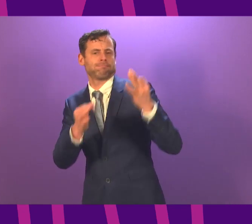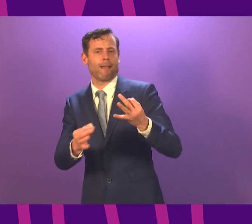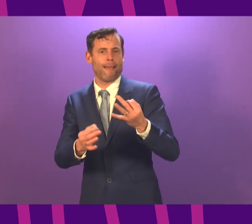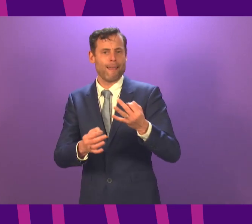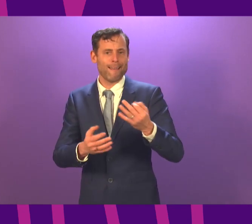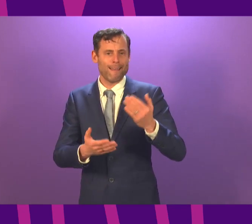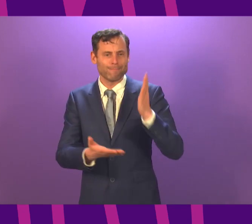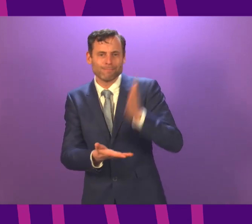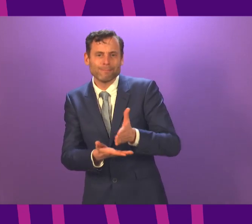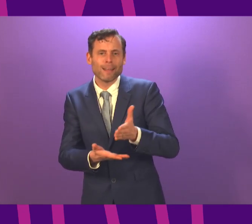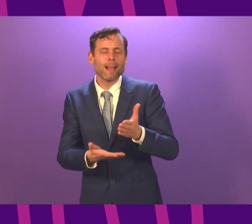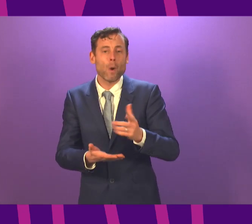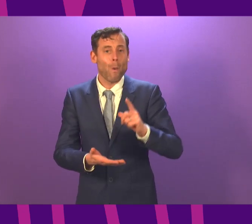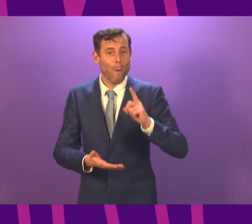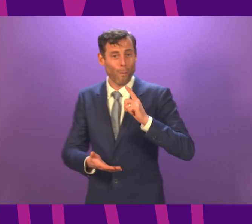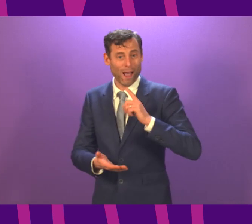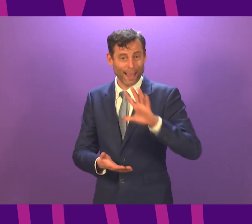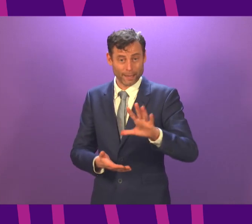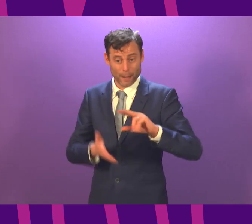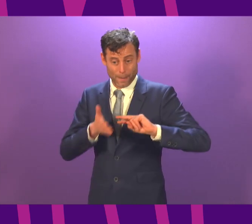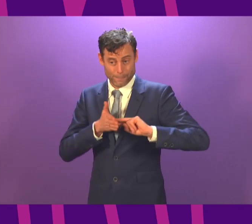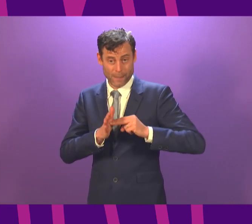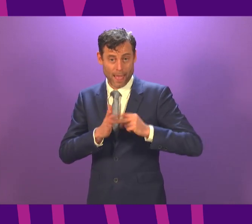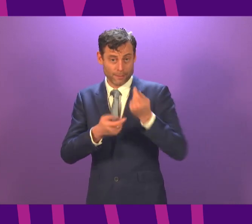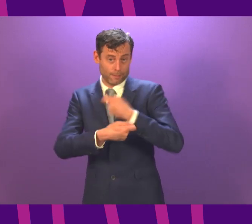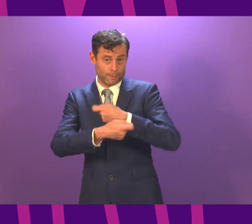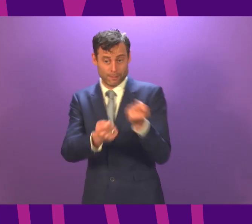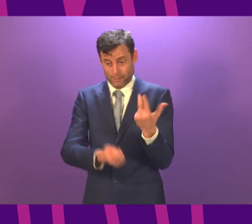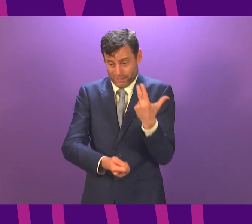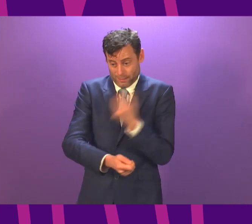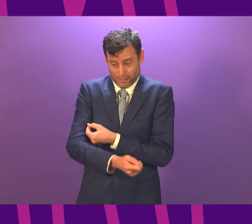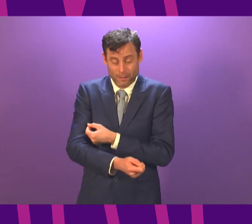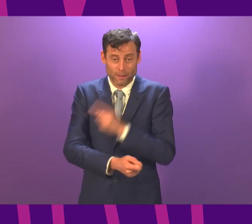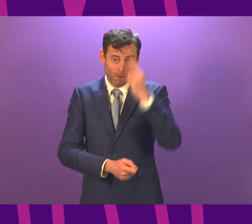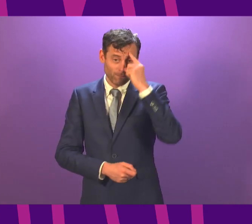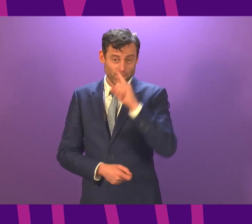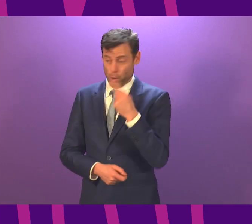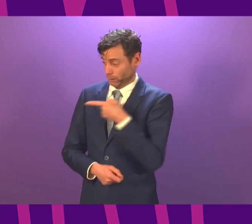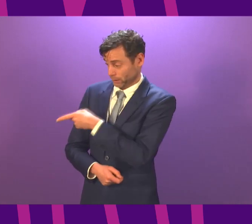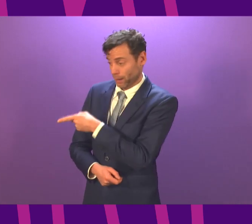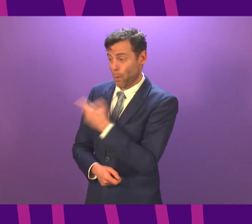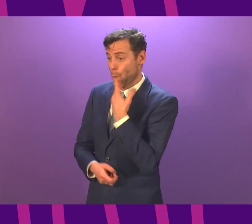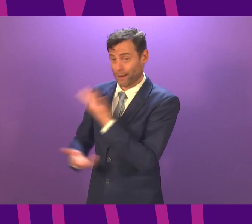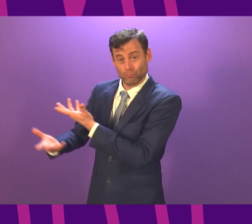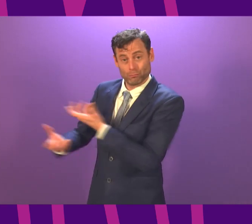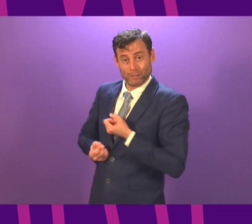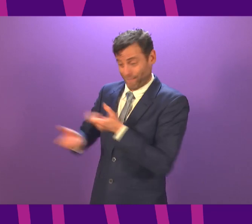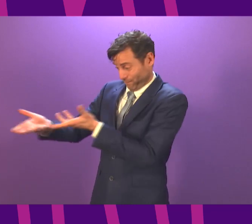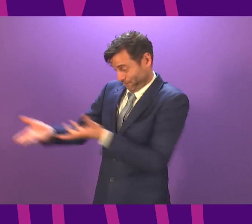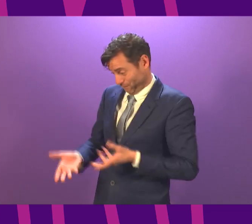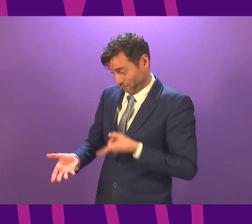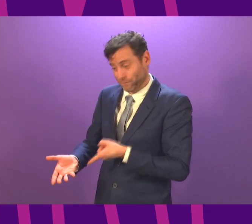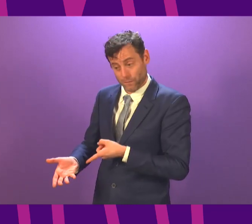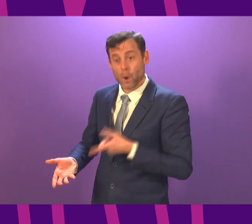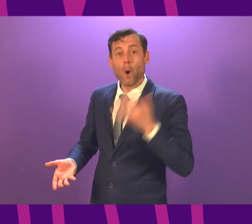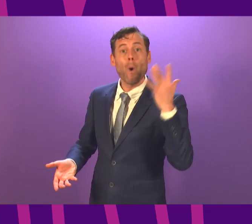the remaining uncertainties about overall supply schedules and the time phasing of the schedule of supply.